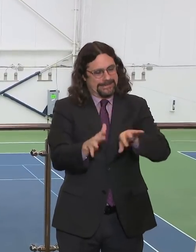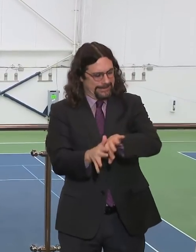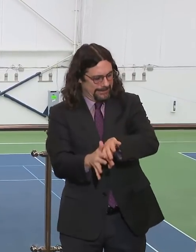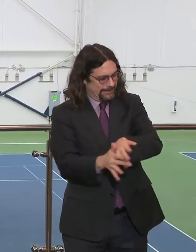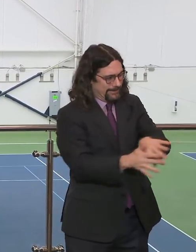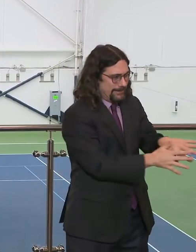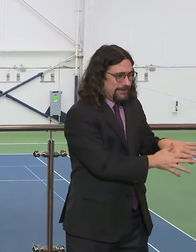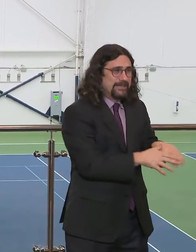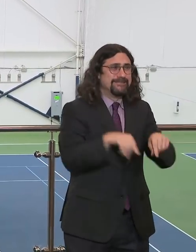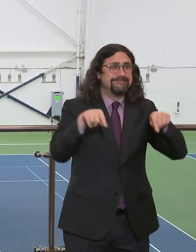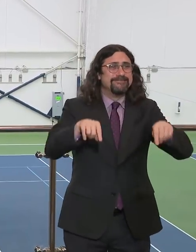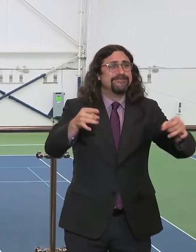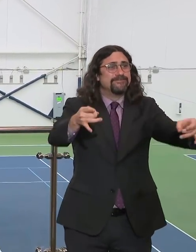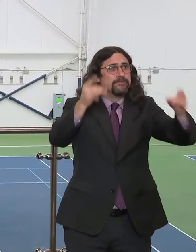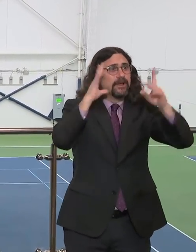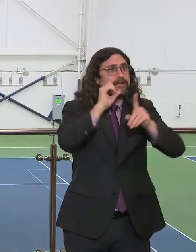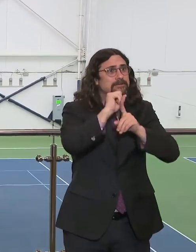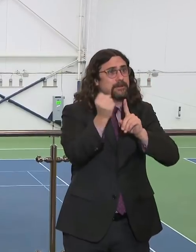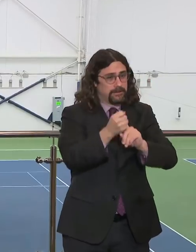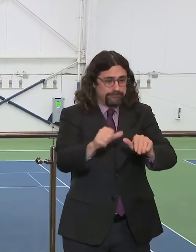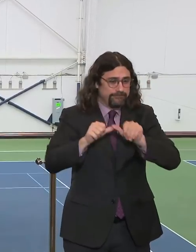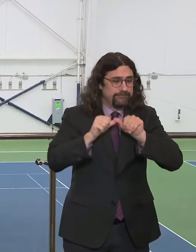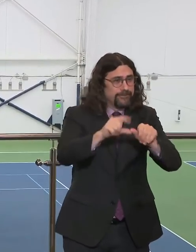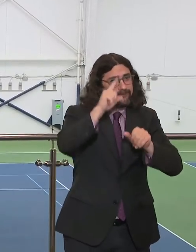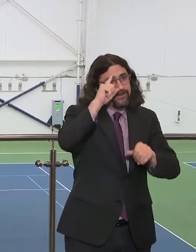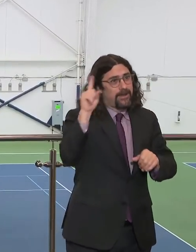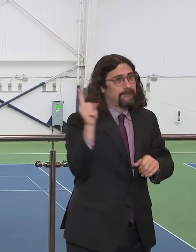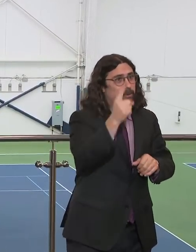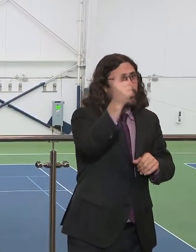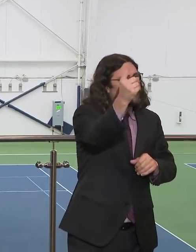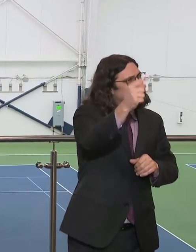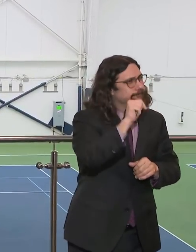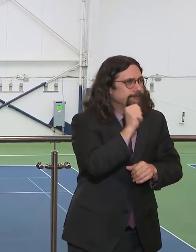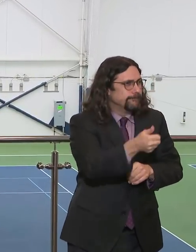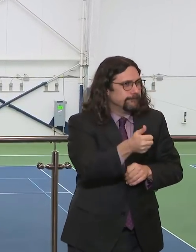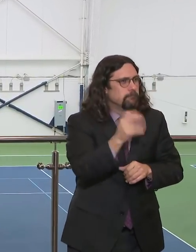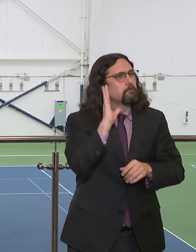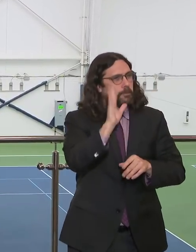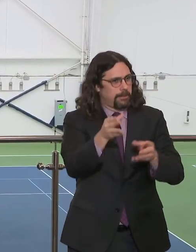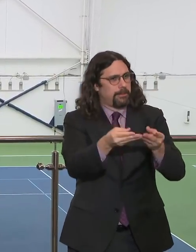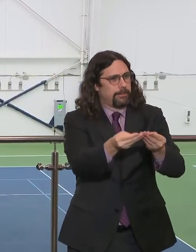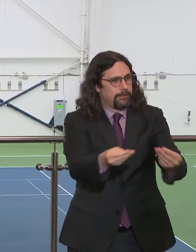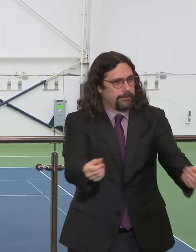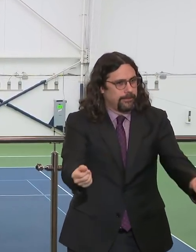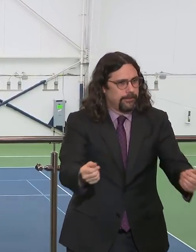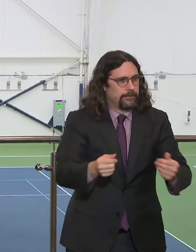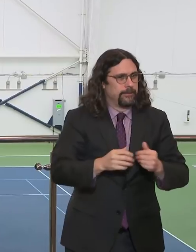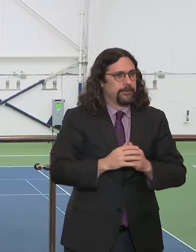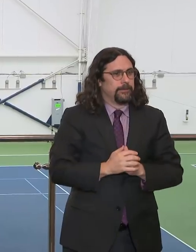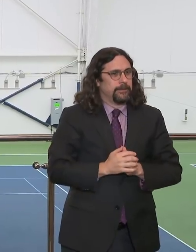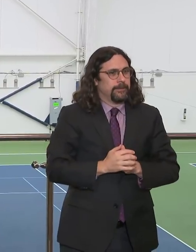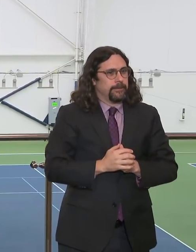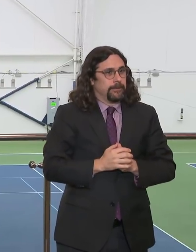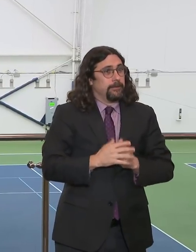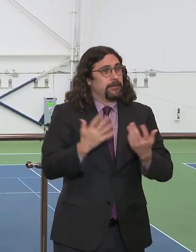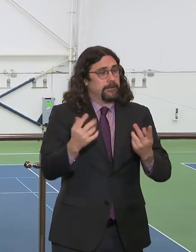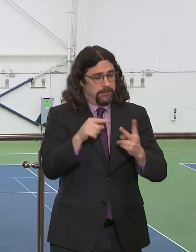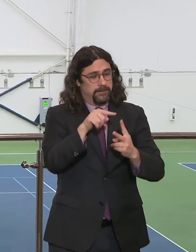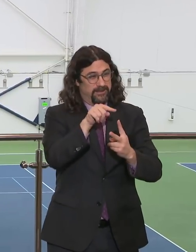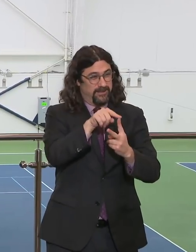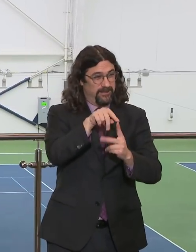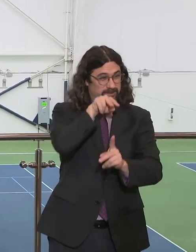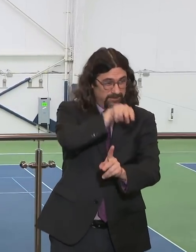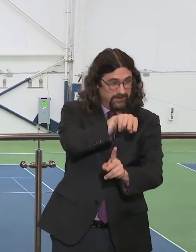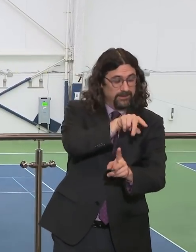When I look out here, I see the glass is half full, which is the fact that everyone is rising to the challenge. Everyone is